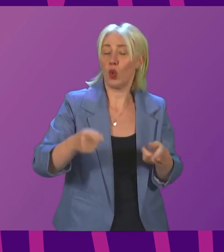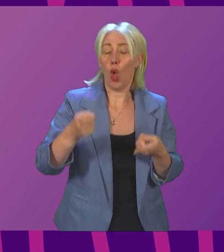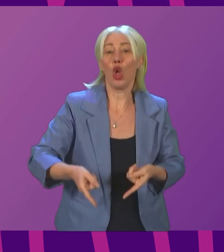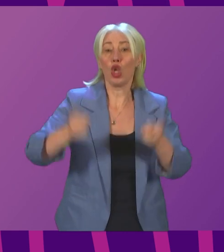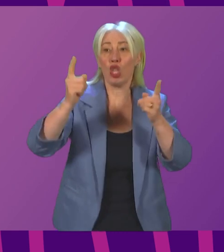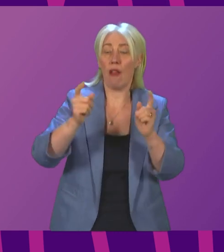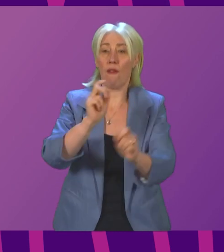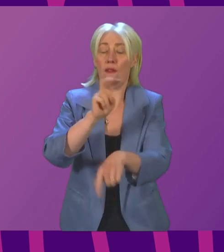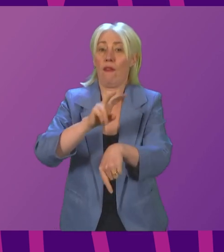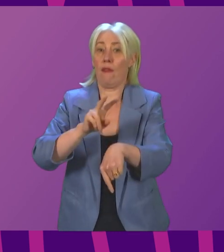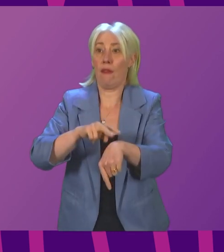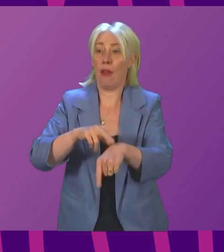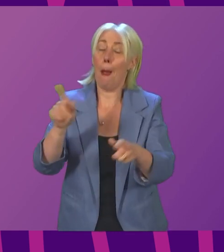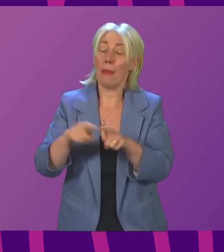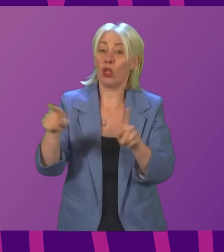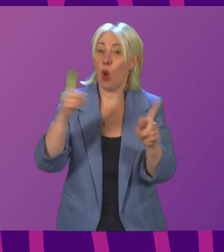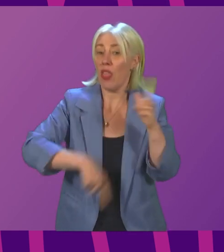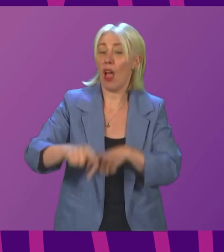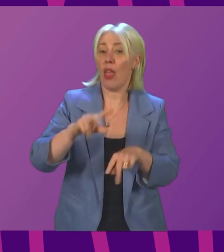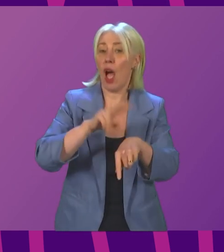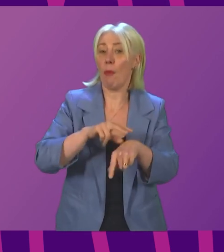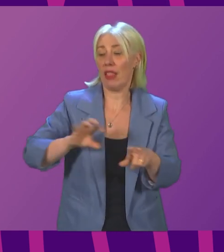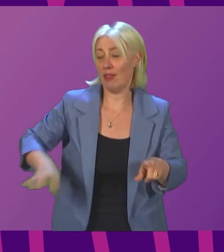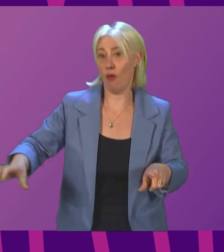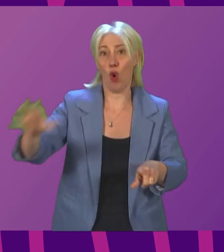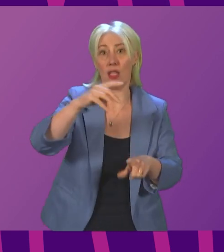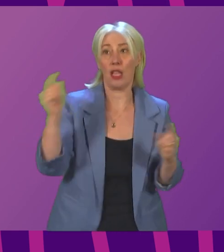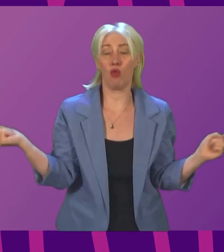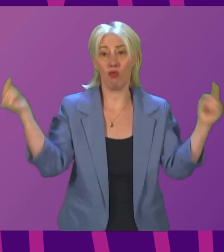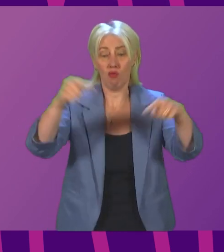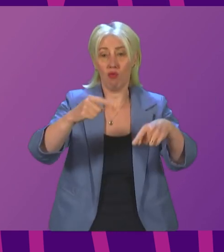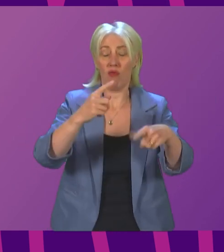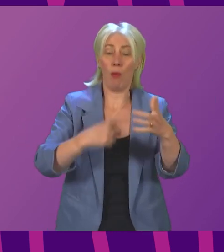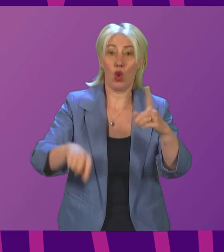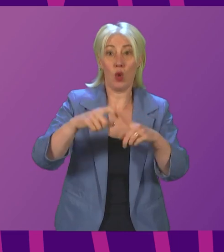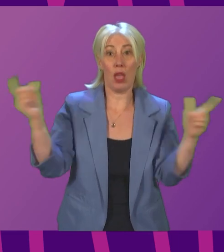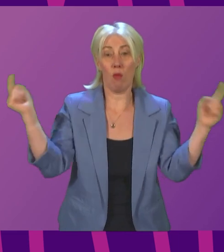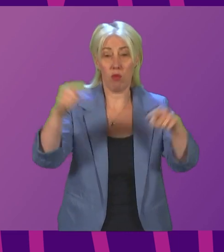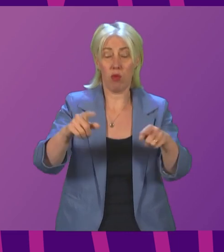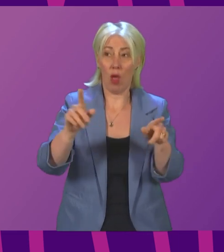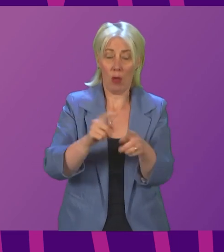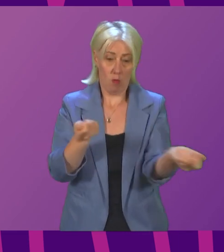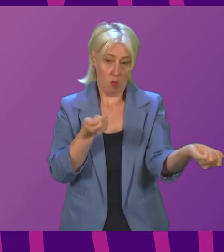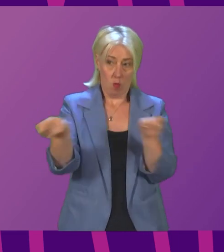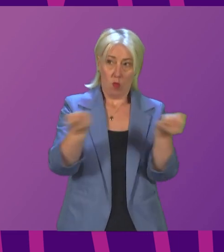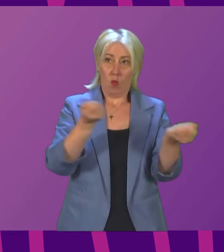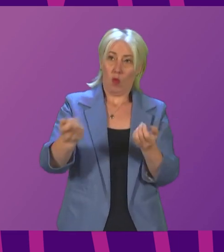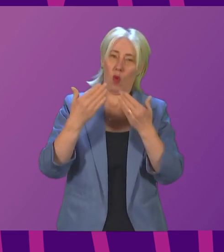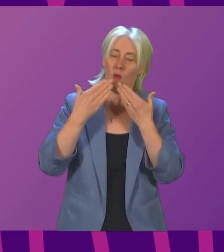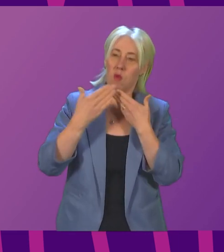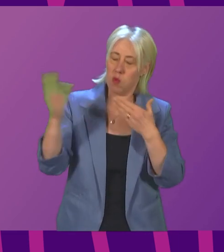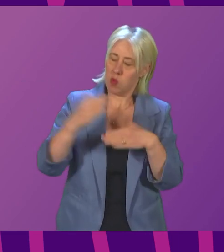officers from forces across the UK who worked under his command for the highly professional manner in which that operation was conducted.